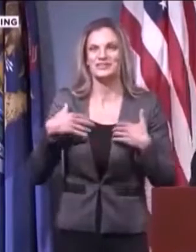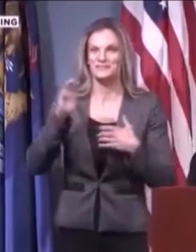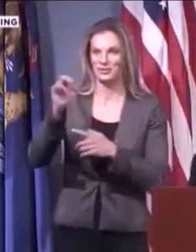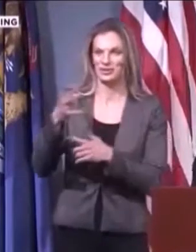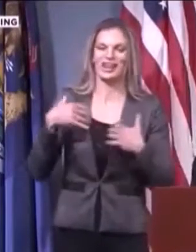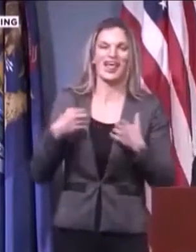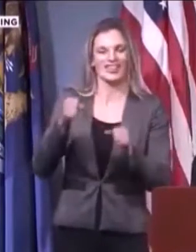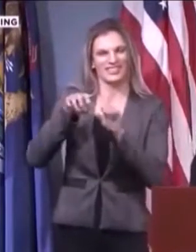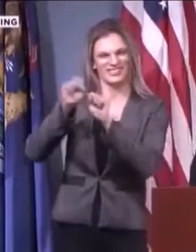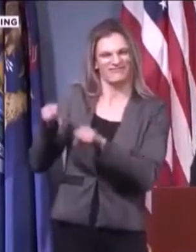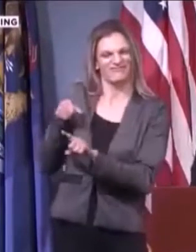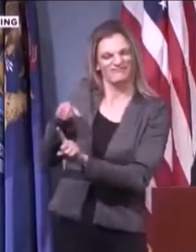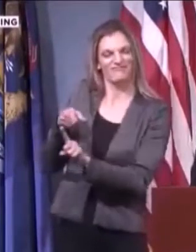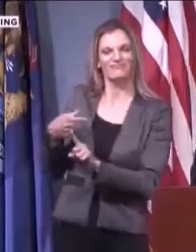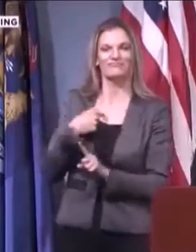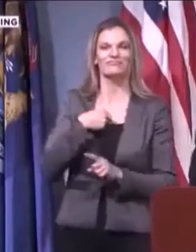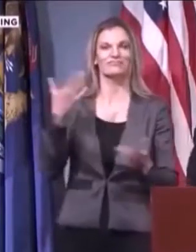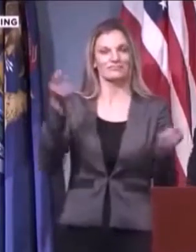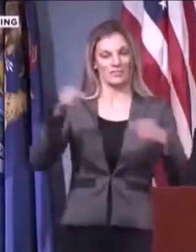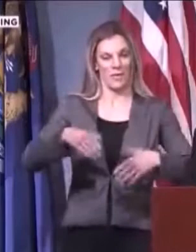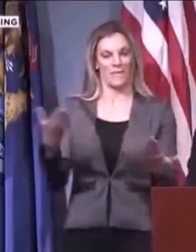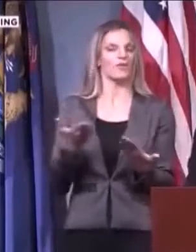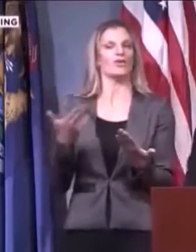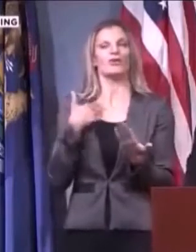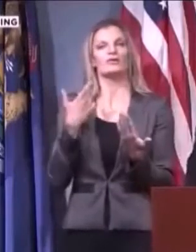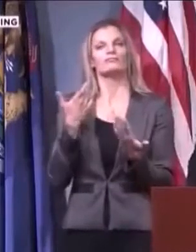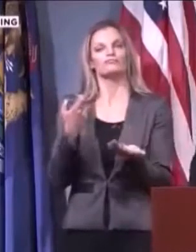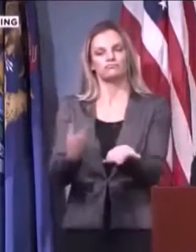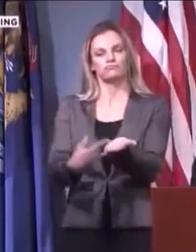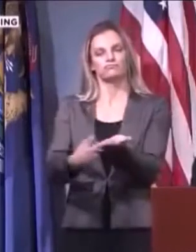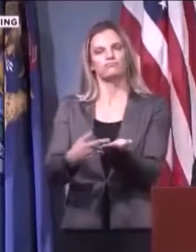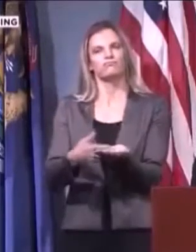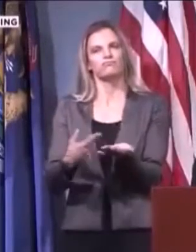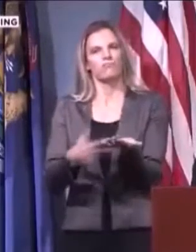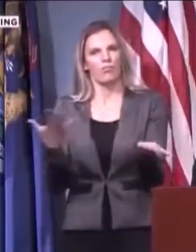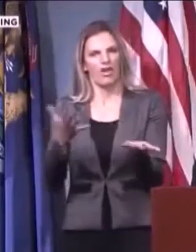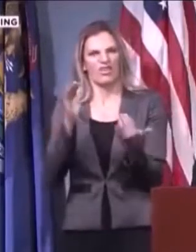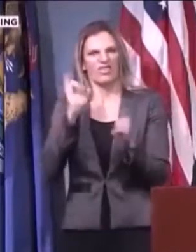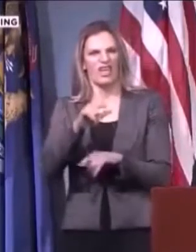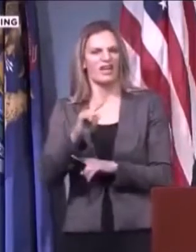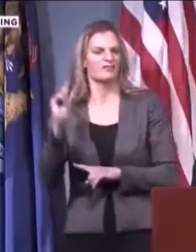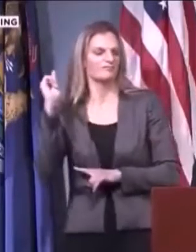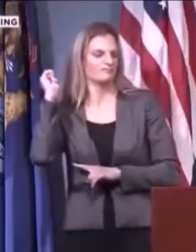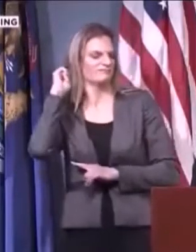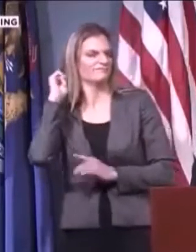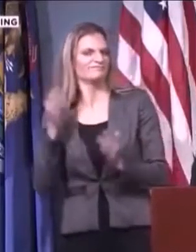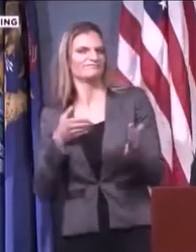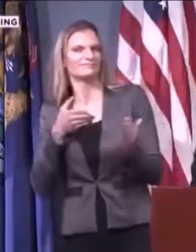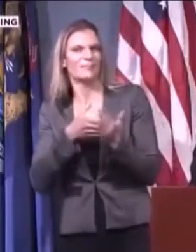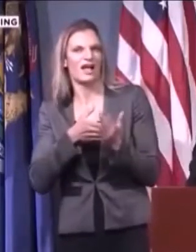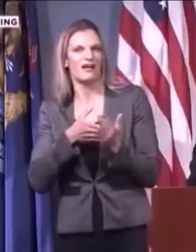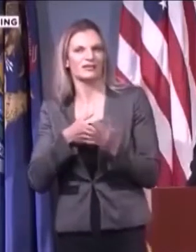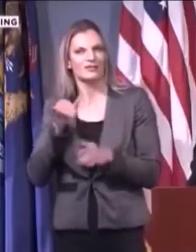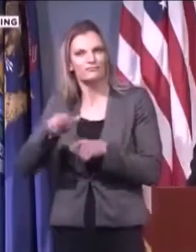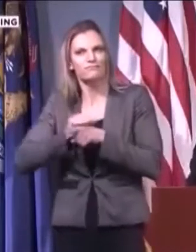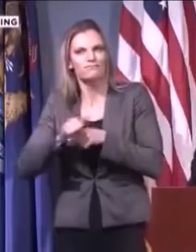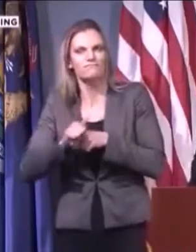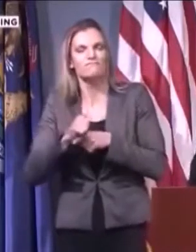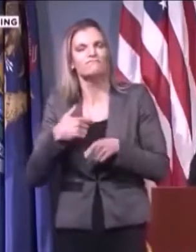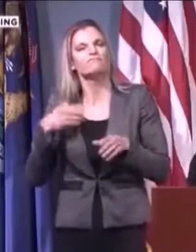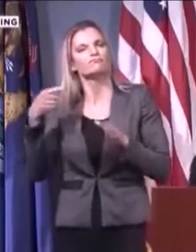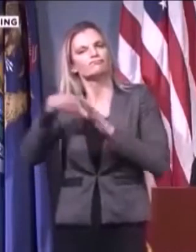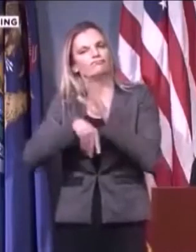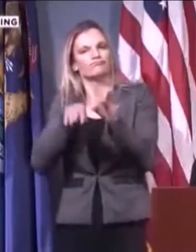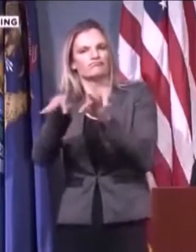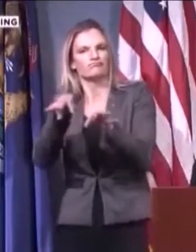And some of them took their mask and put it on the podium. And then somebody would come up behind them and put their mask on the podium, the same podium, the other